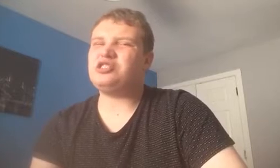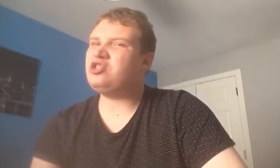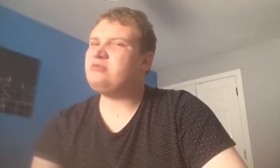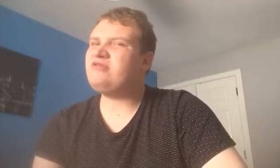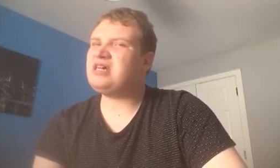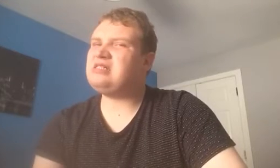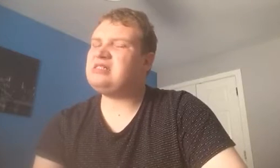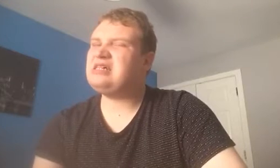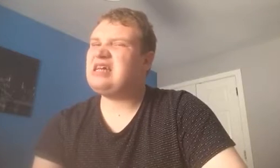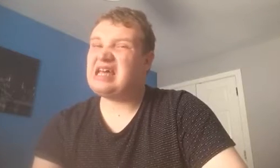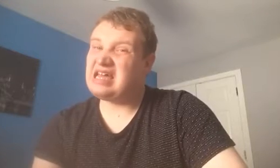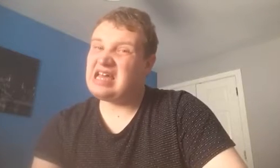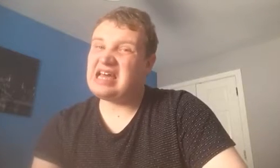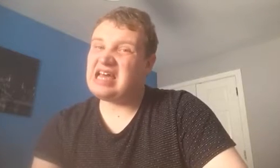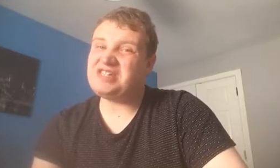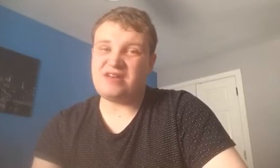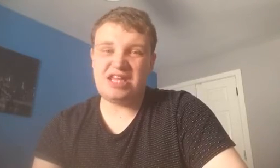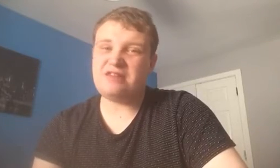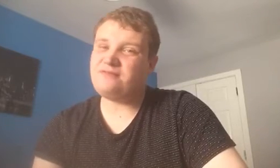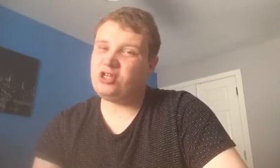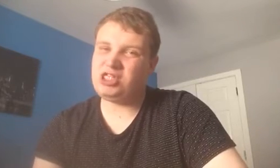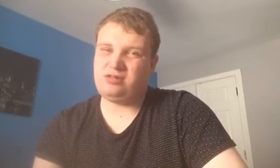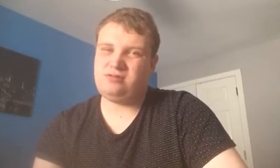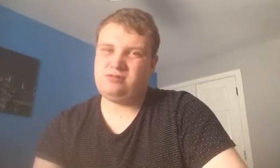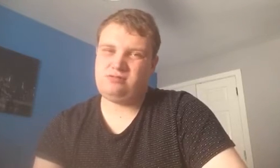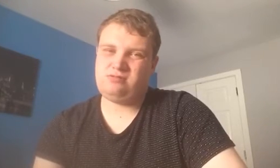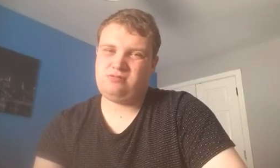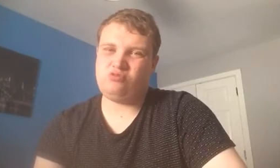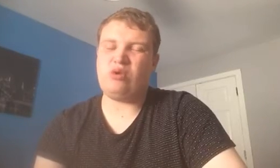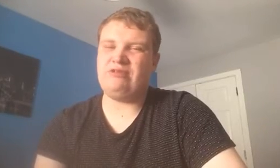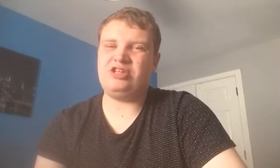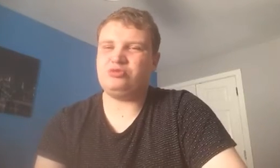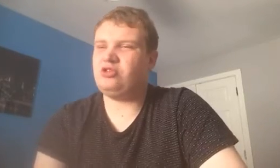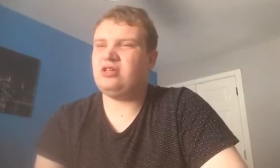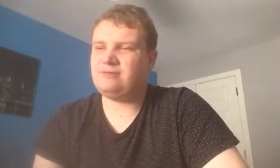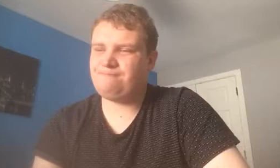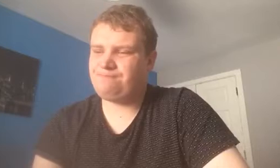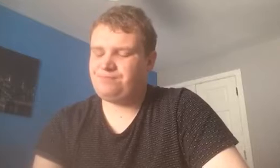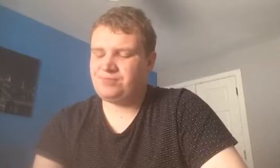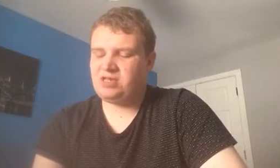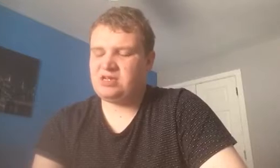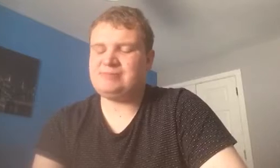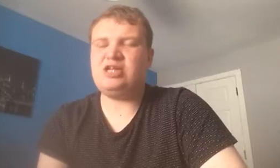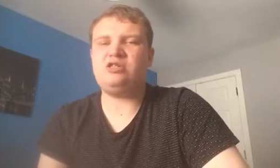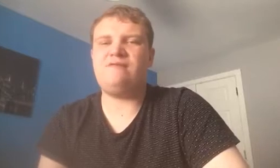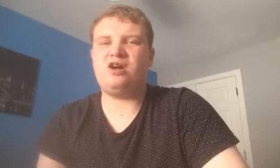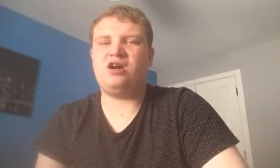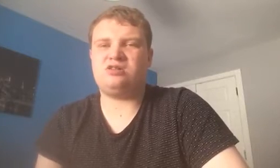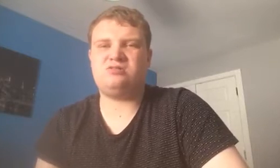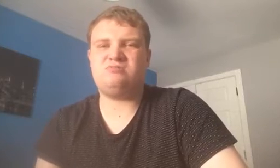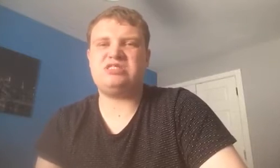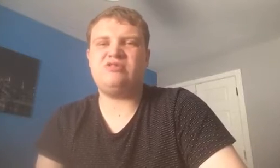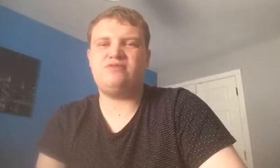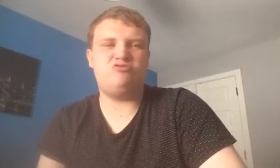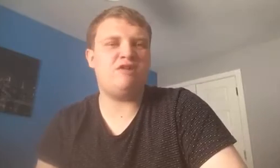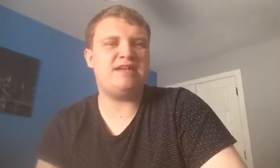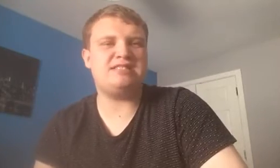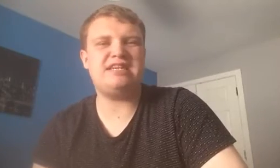as good a move as it is, it's very confusing. Why Rangers would do that? Especially for someone of Bruno Wilde's